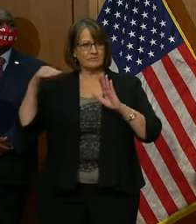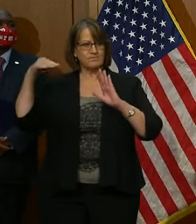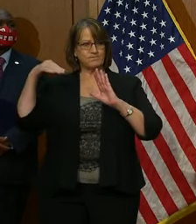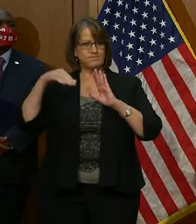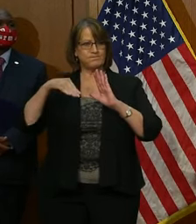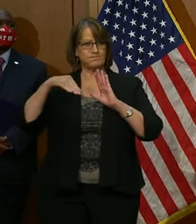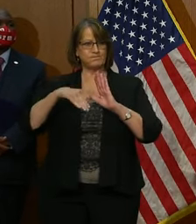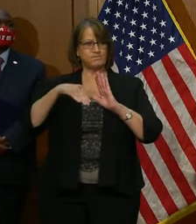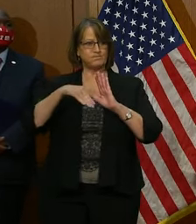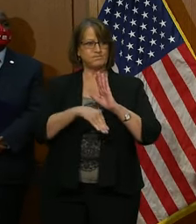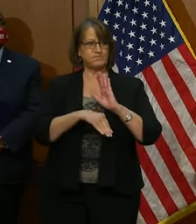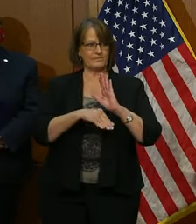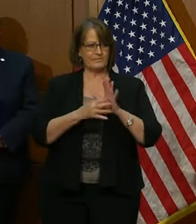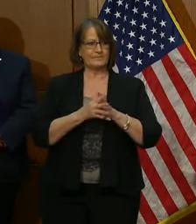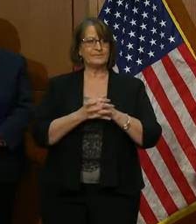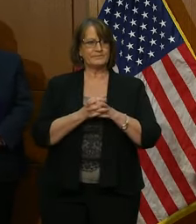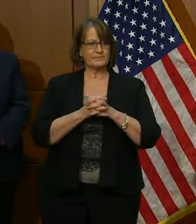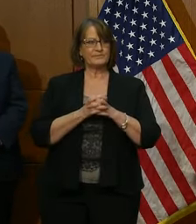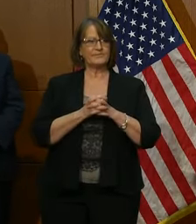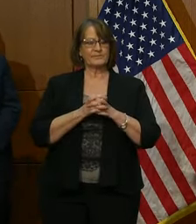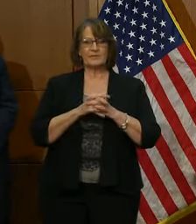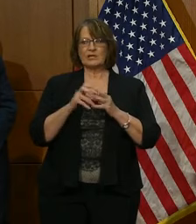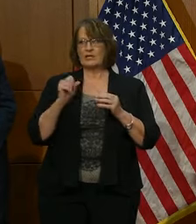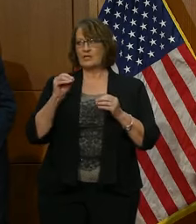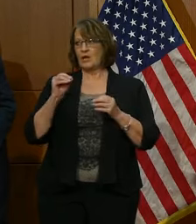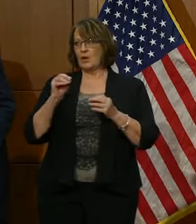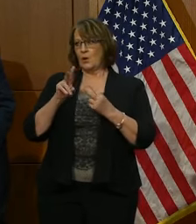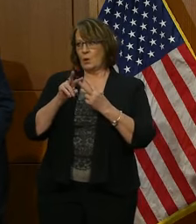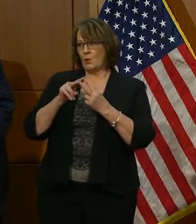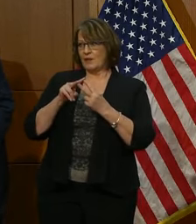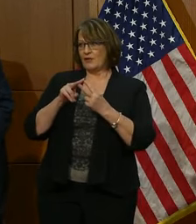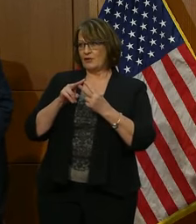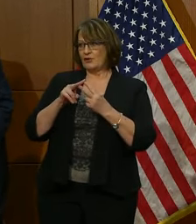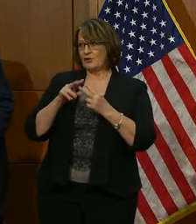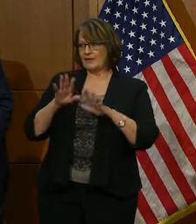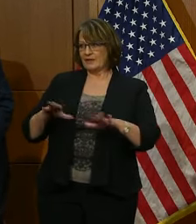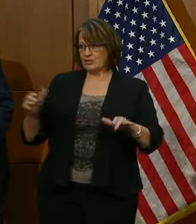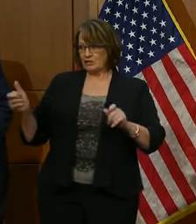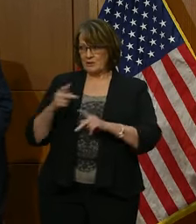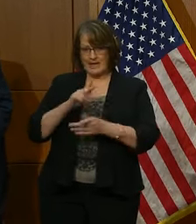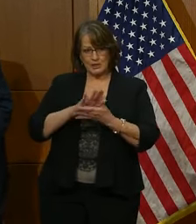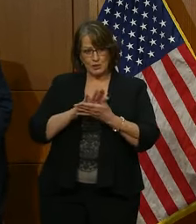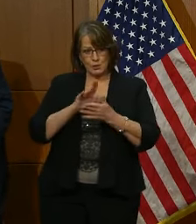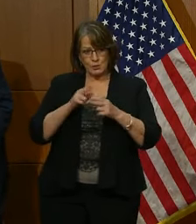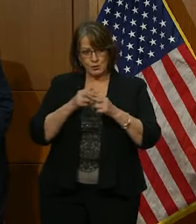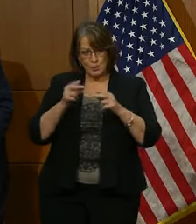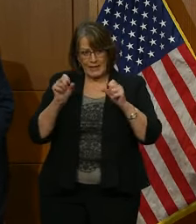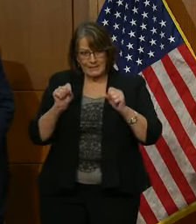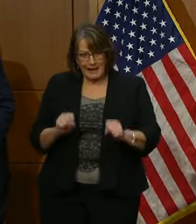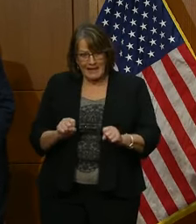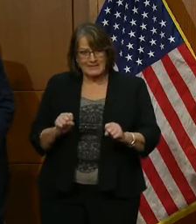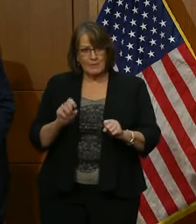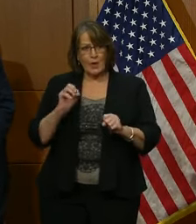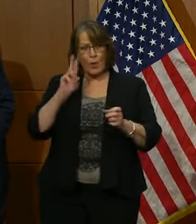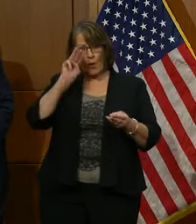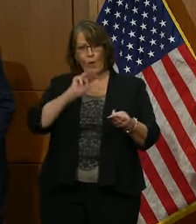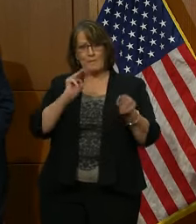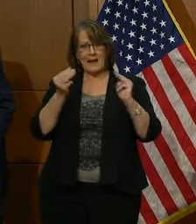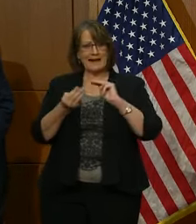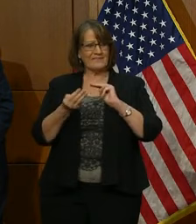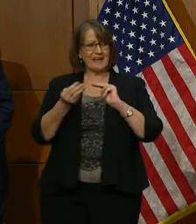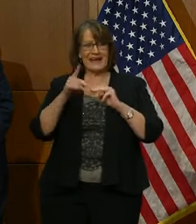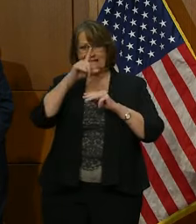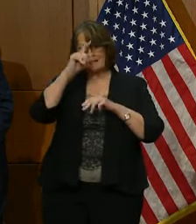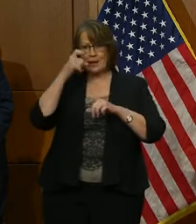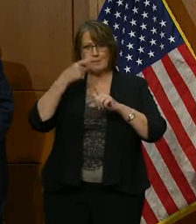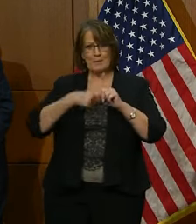down. So whether it be to get our children back in school as soon as we can or modifying the summer months to